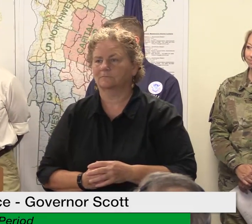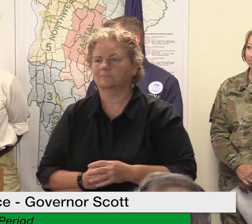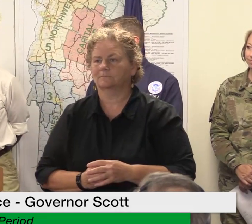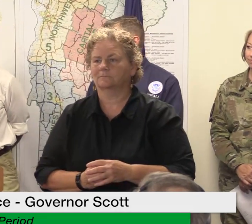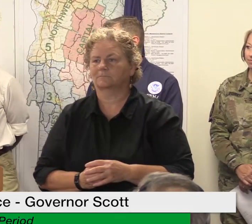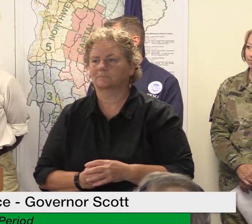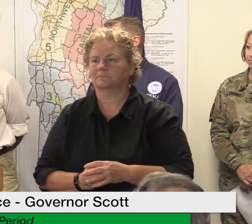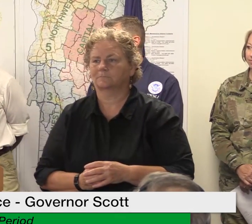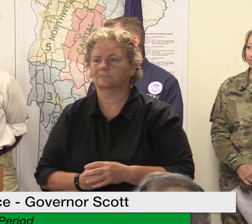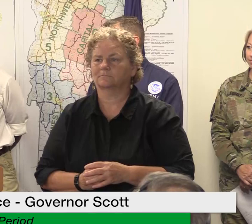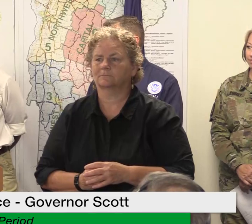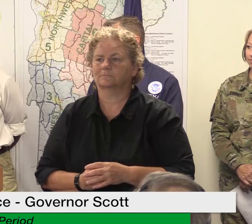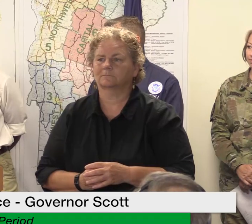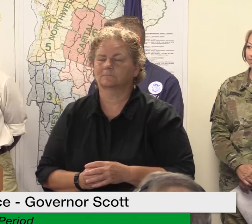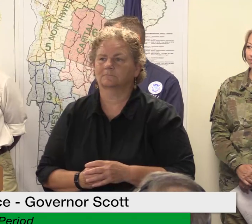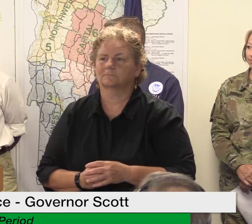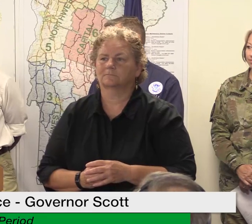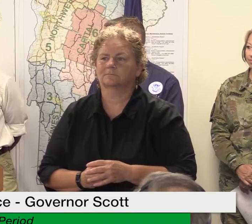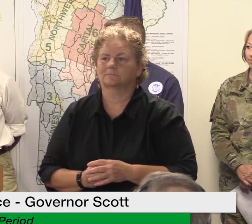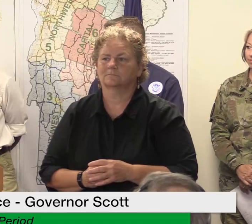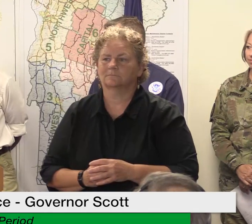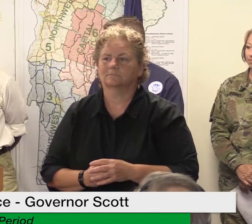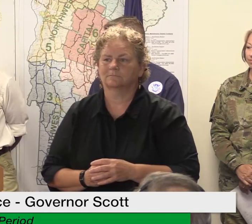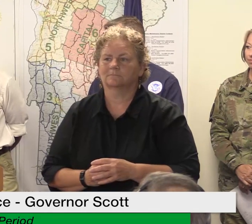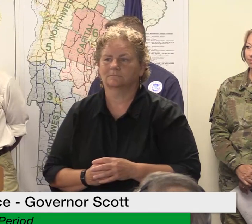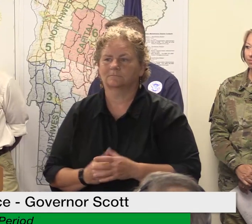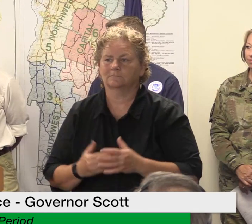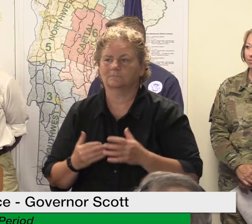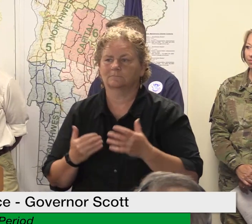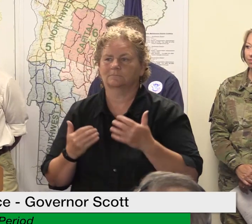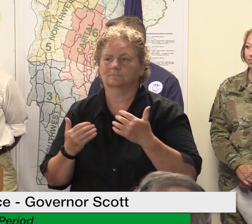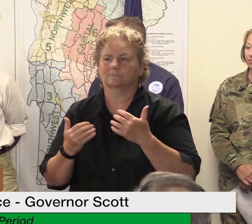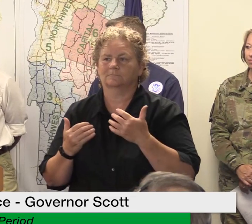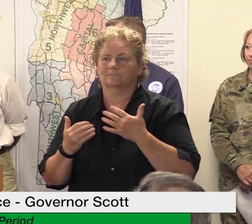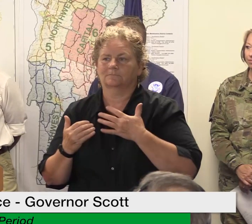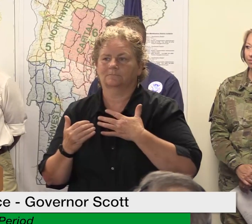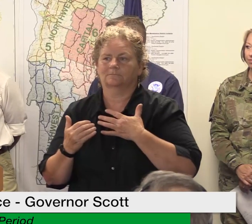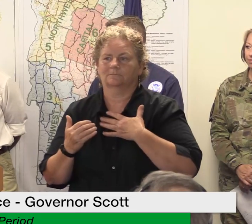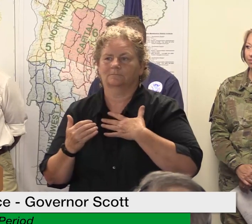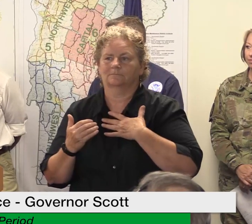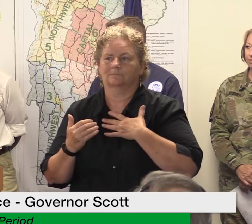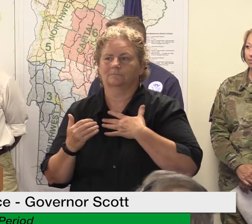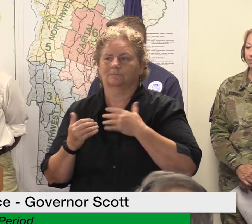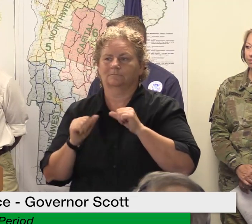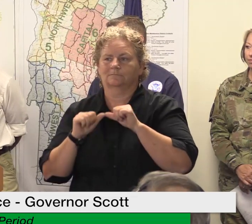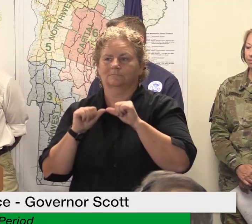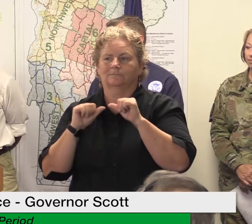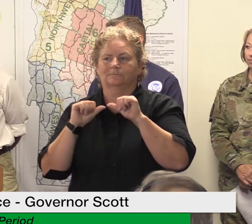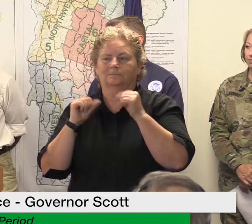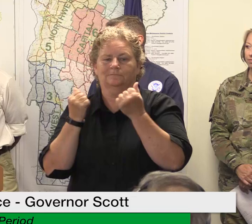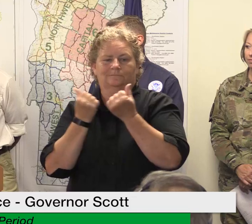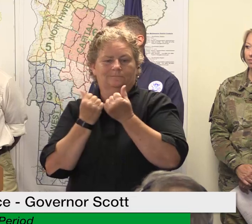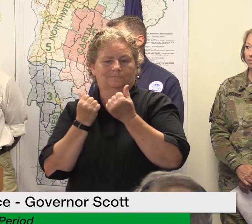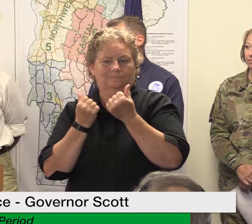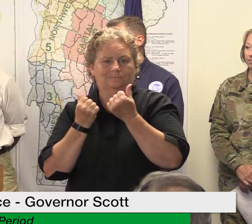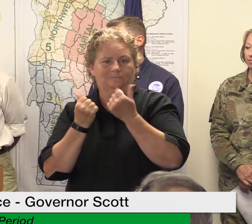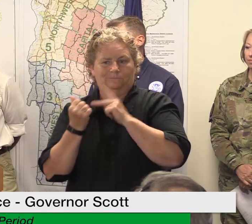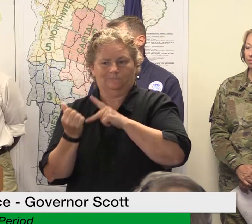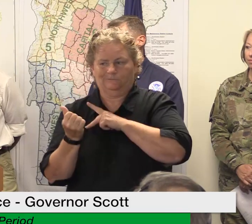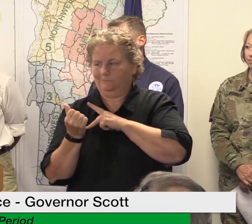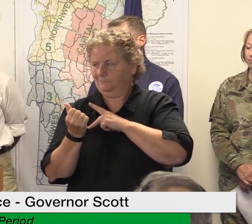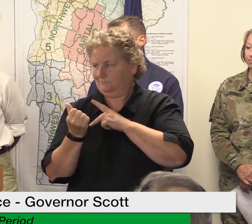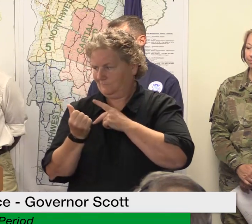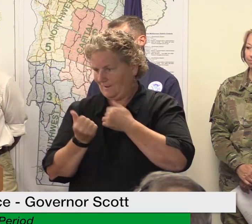process that we don't you know i personally you know in my agency i don't have the walking around money to just deploy this it takes it's a heavy lift